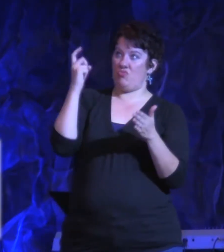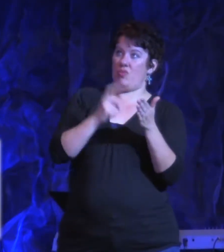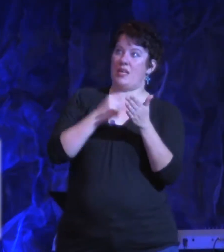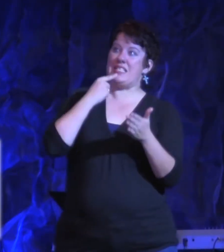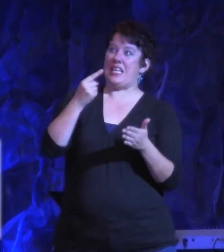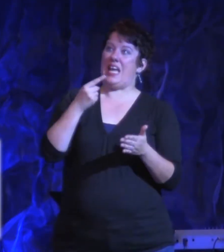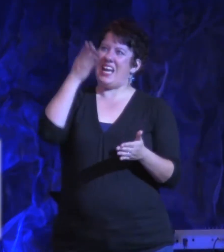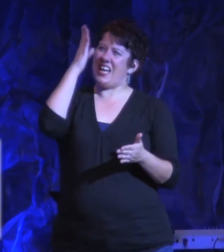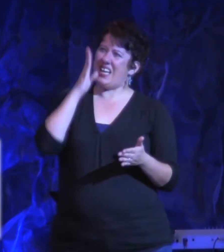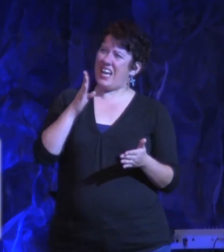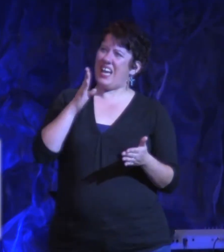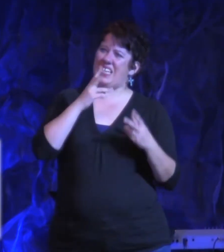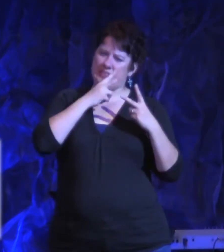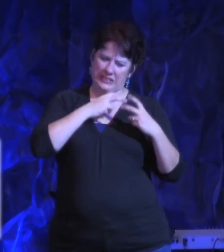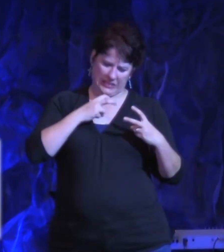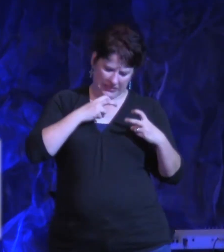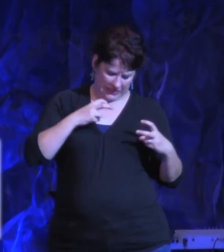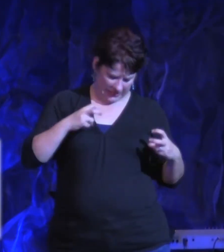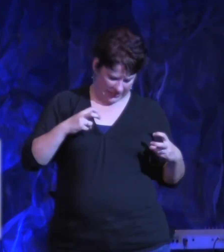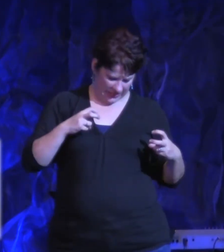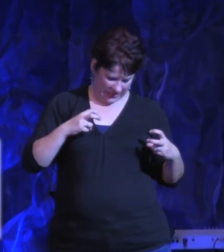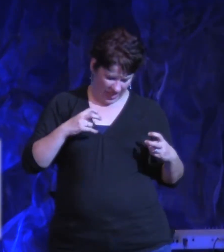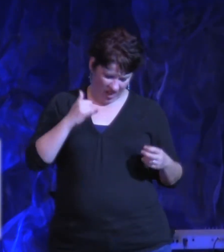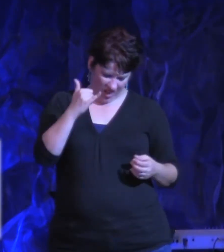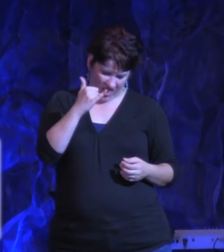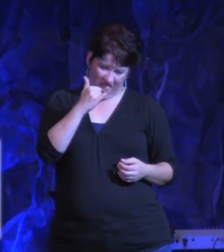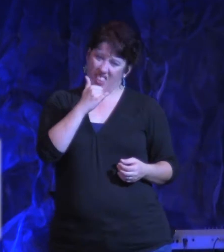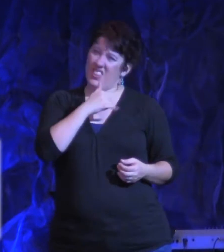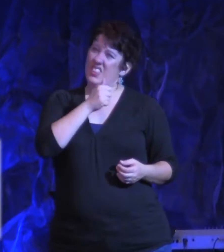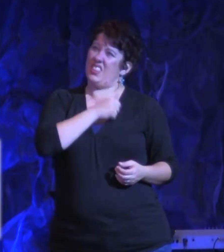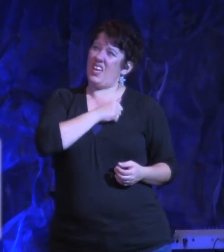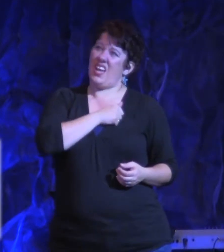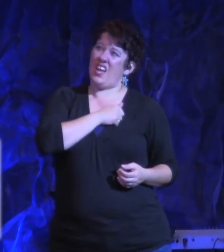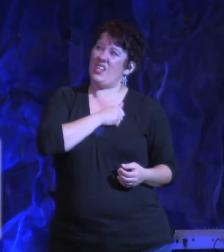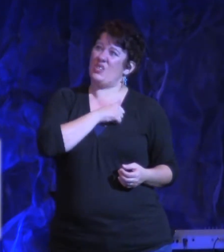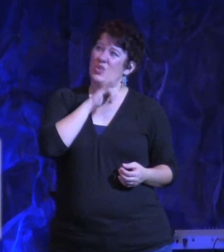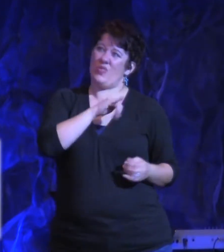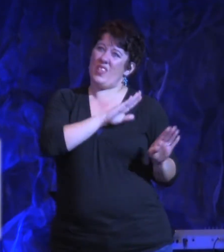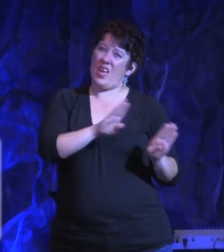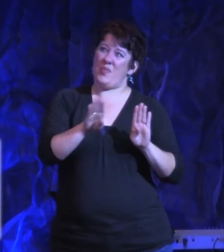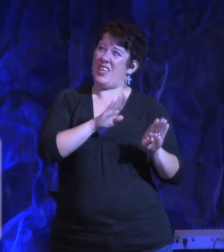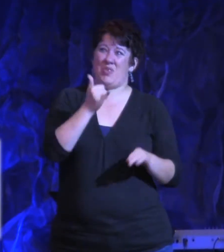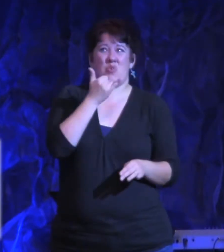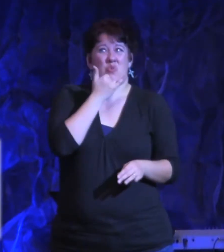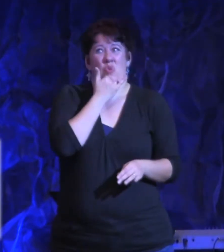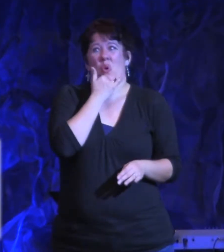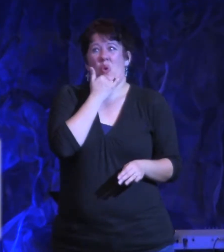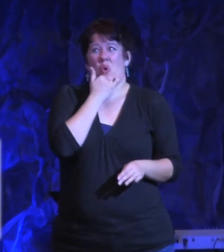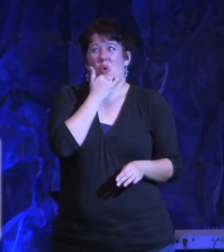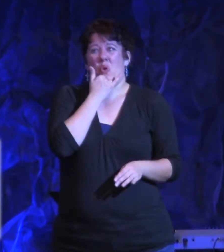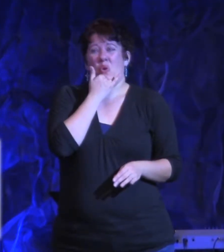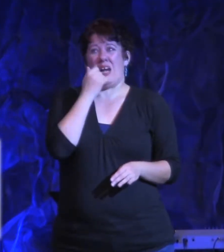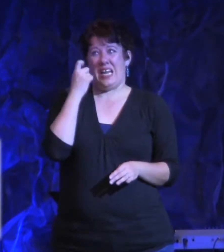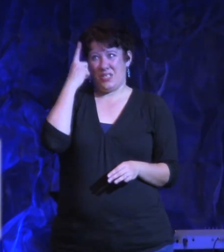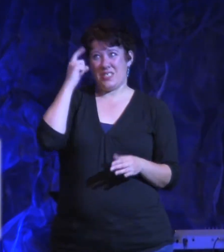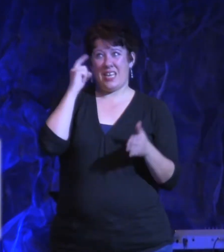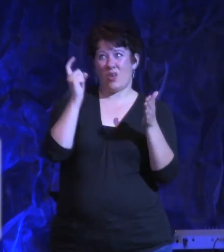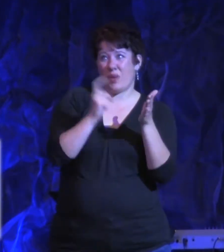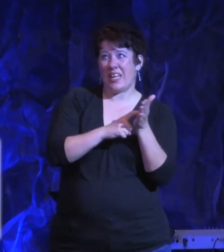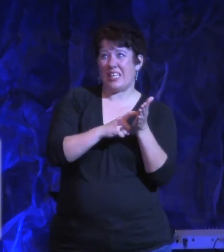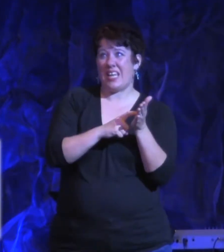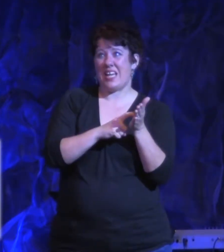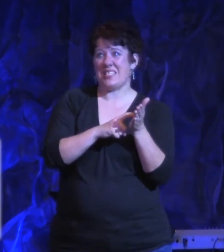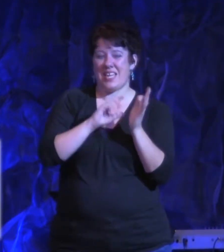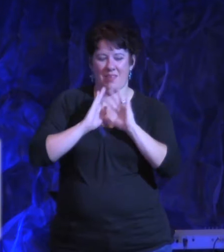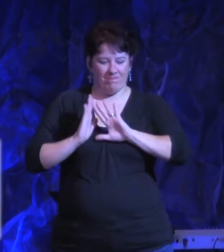right. Lord, would you forgive me? God, I am turning away from that. Then the